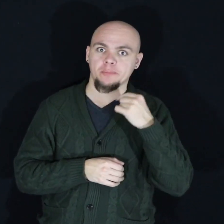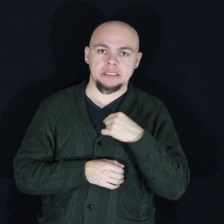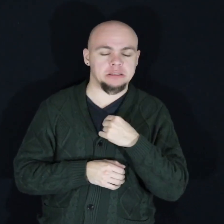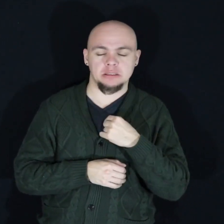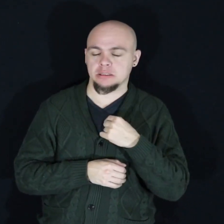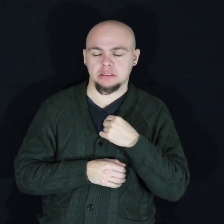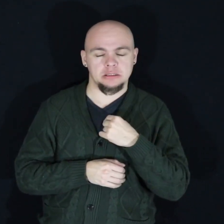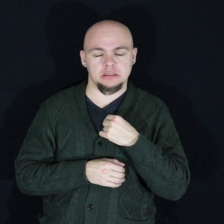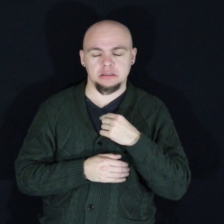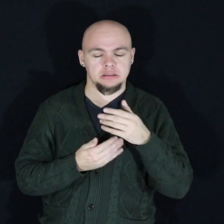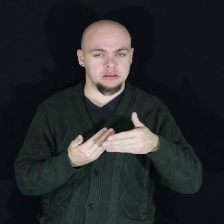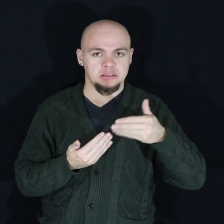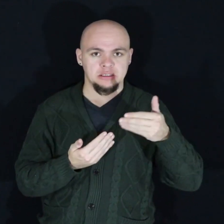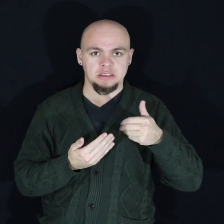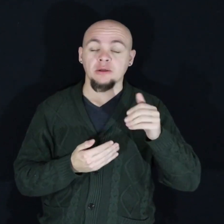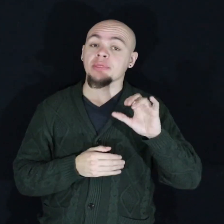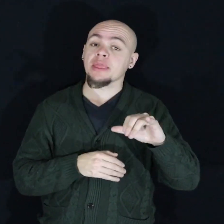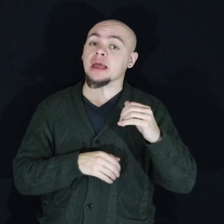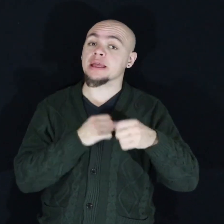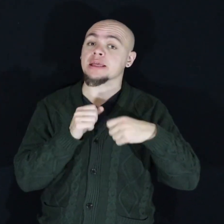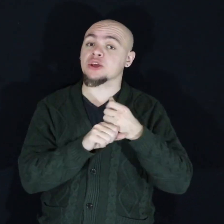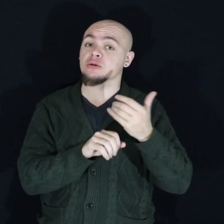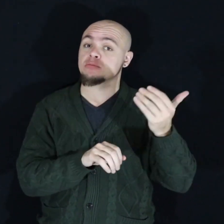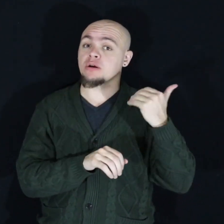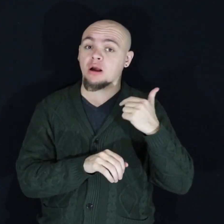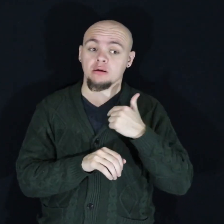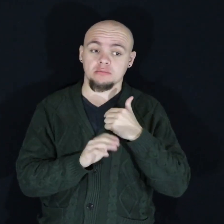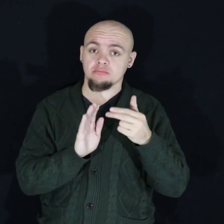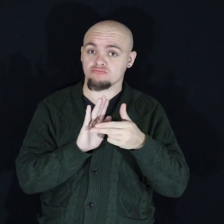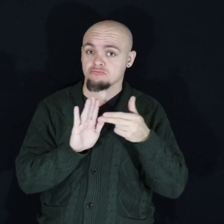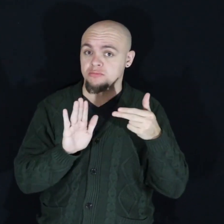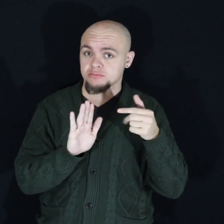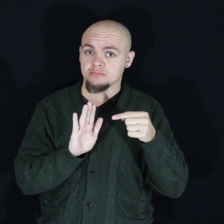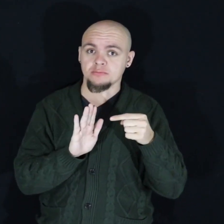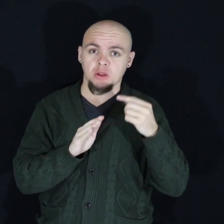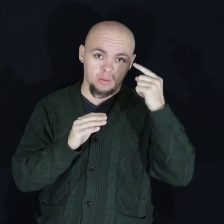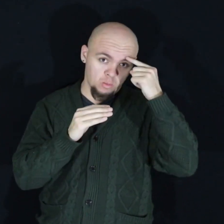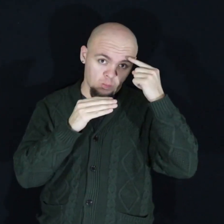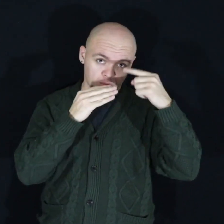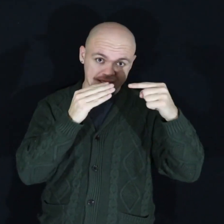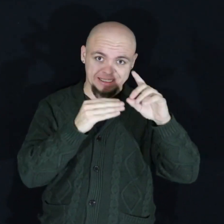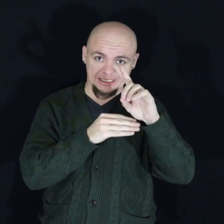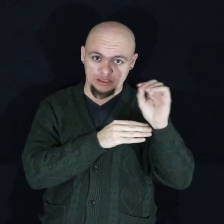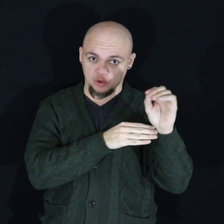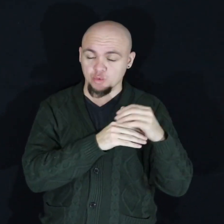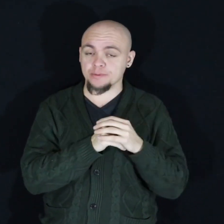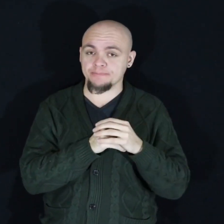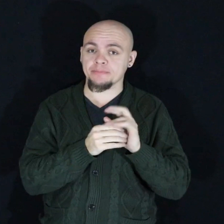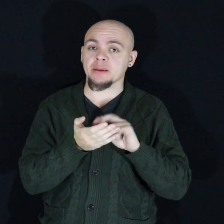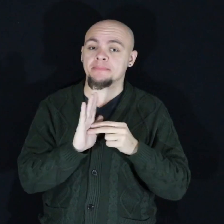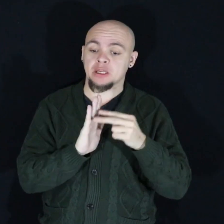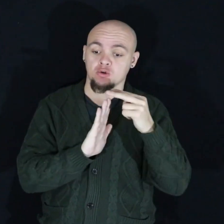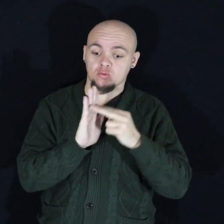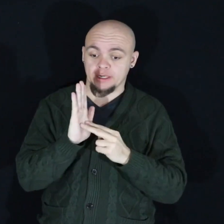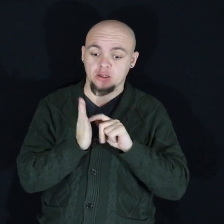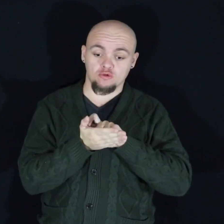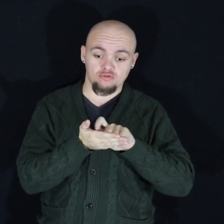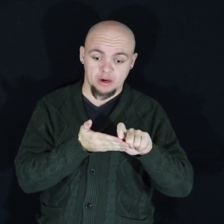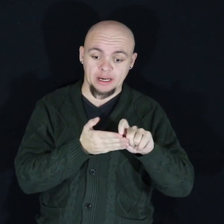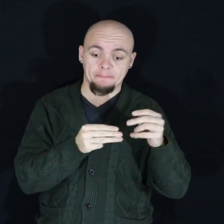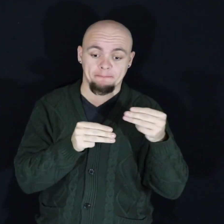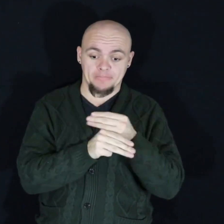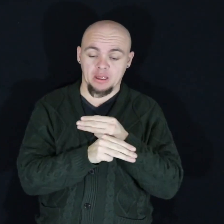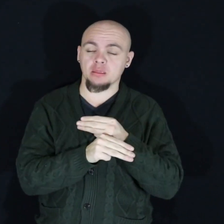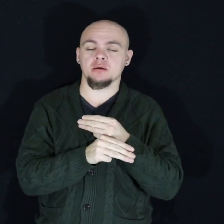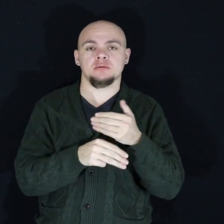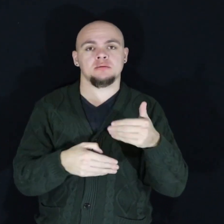not earlier that year I was diagnosed with a processing disorder which made reading writing and math